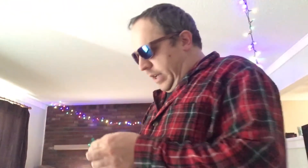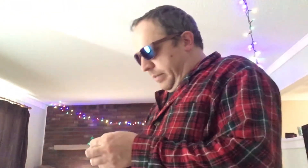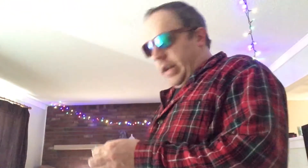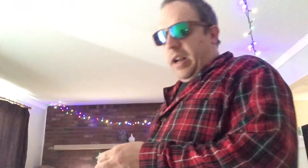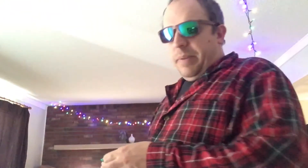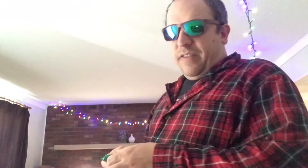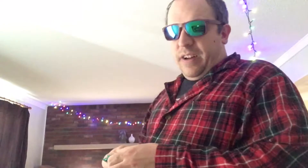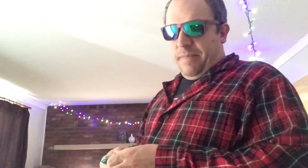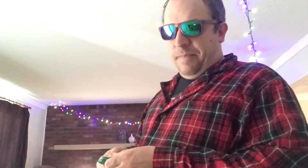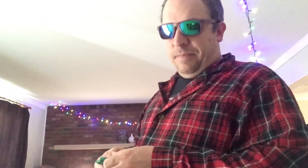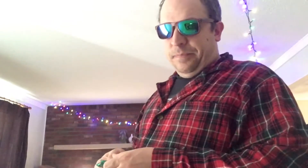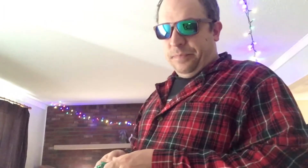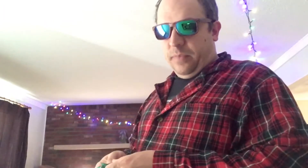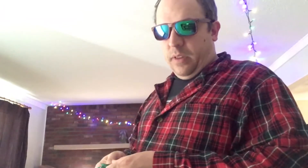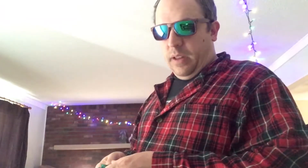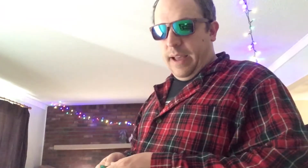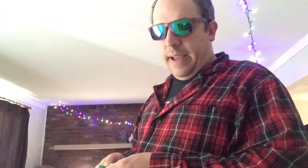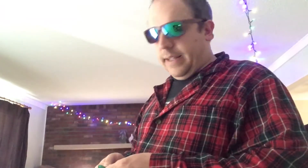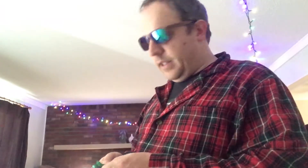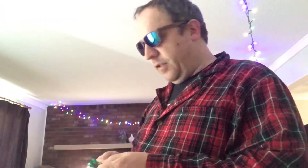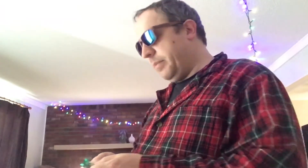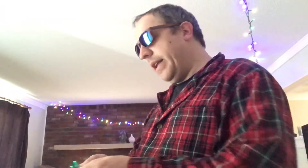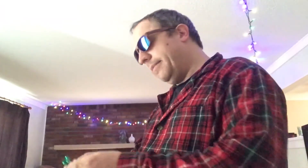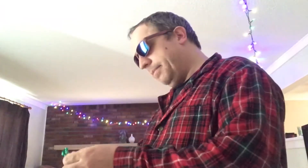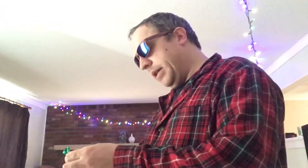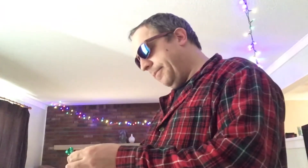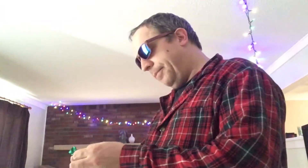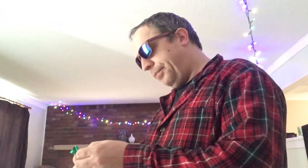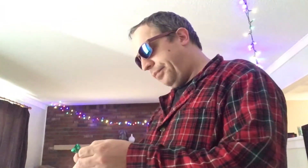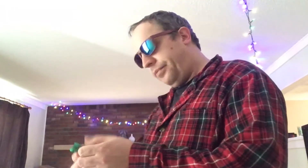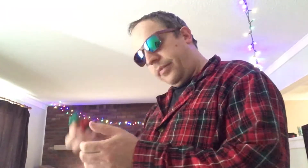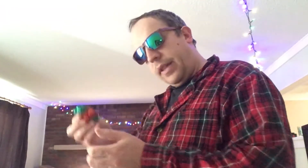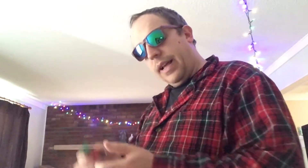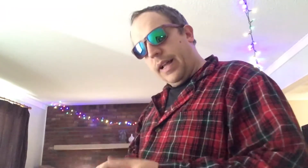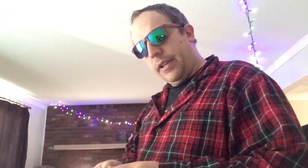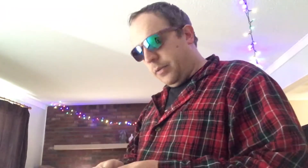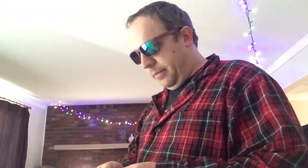been on a bit of a hiatus for a bit but I got a new one